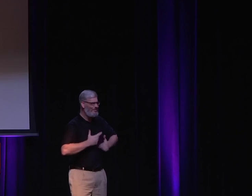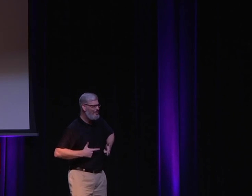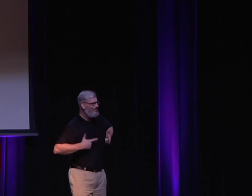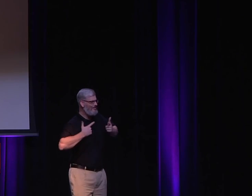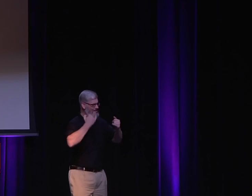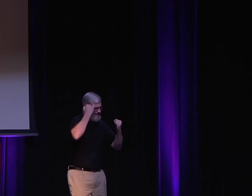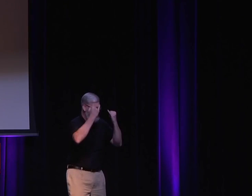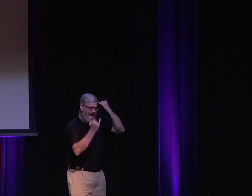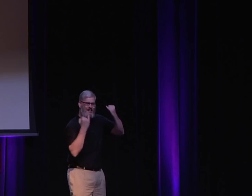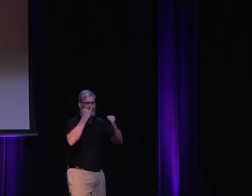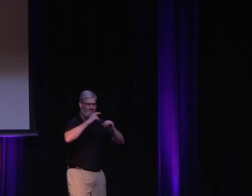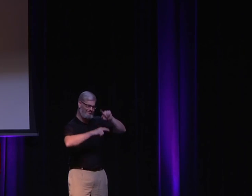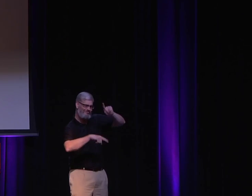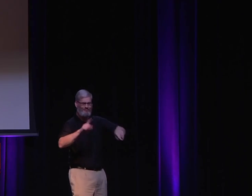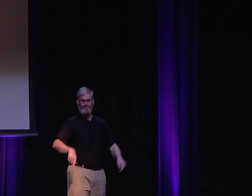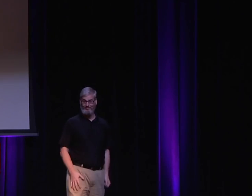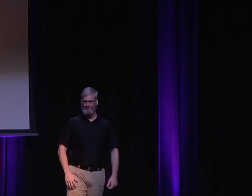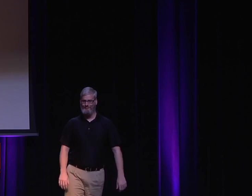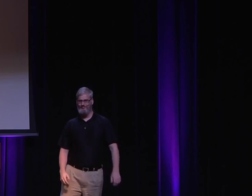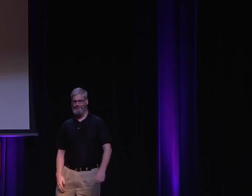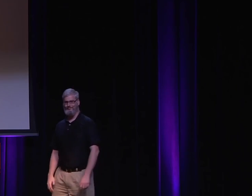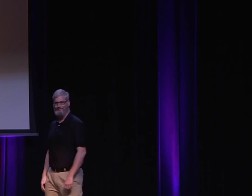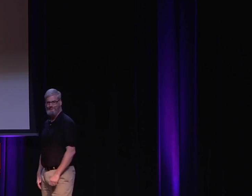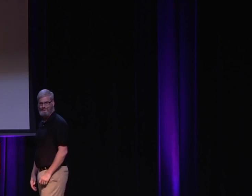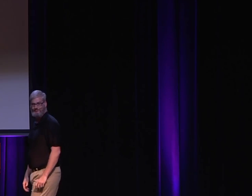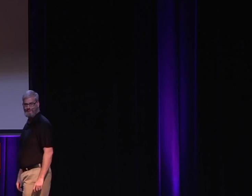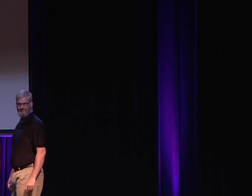last couple of years, how I've kind of changed my perspective on life.